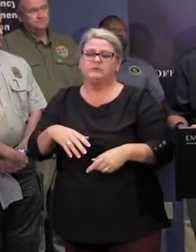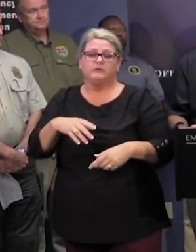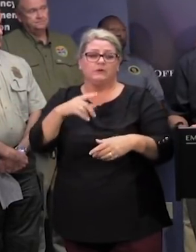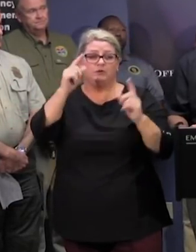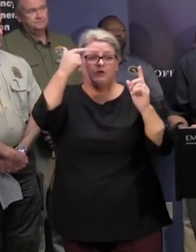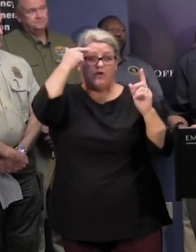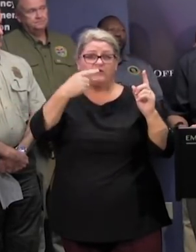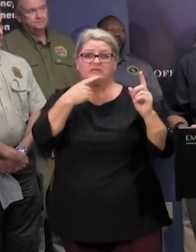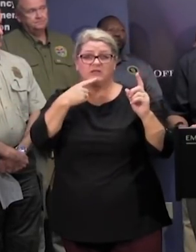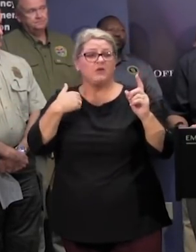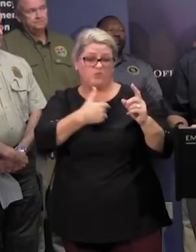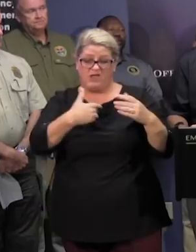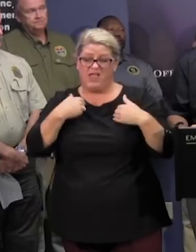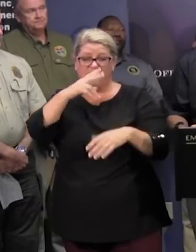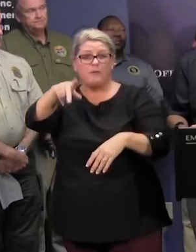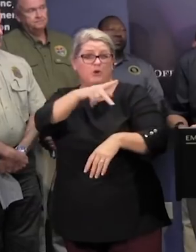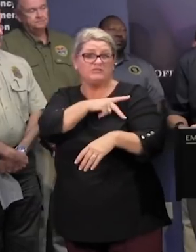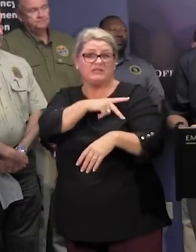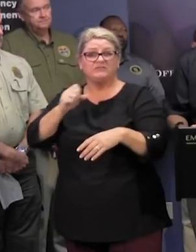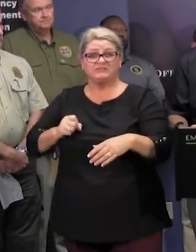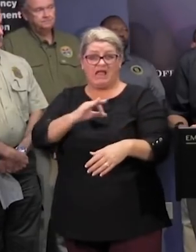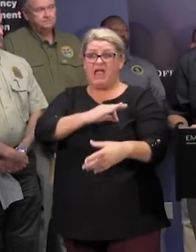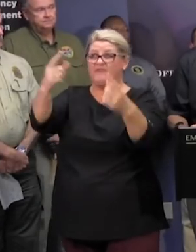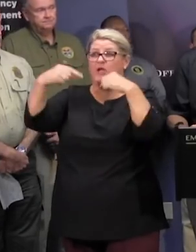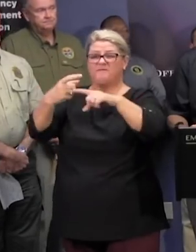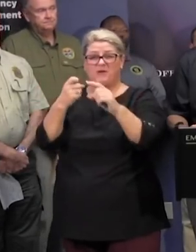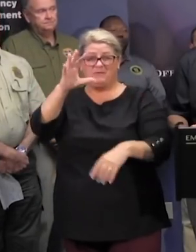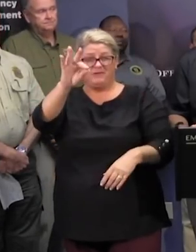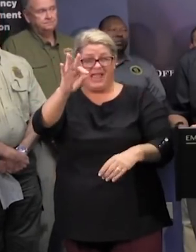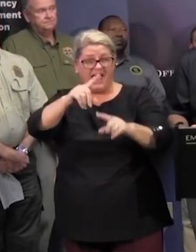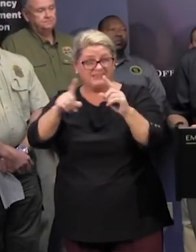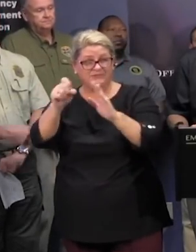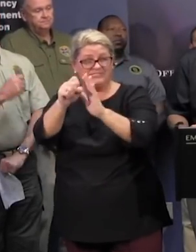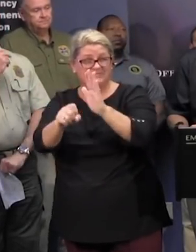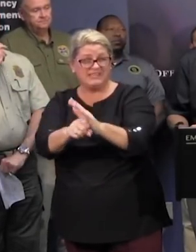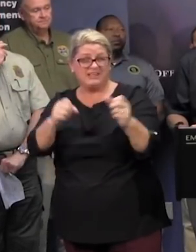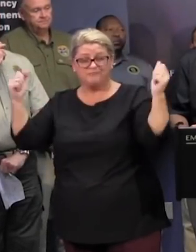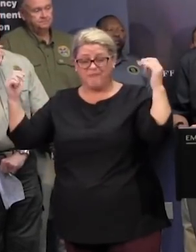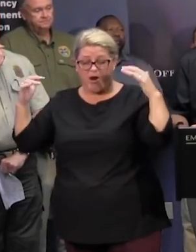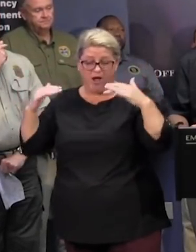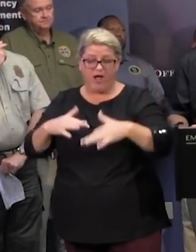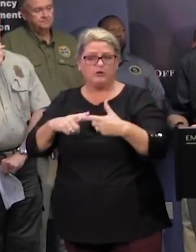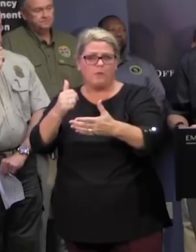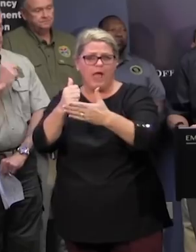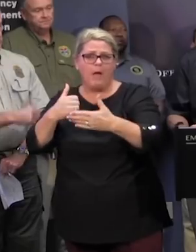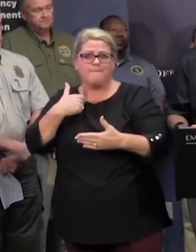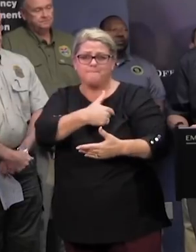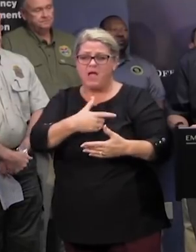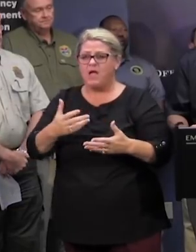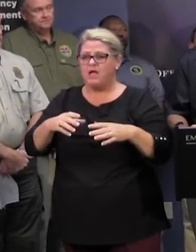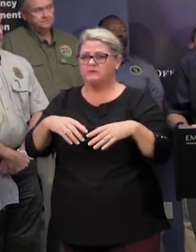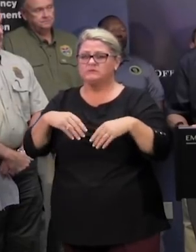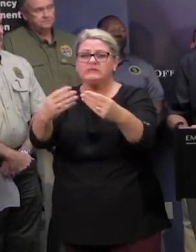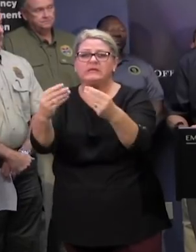mentioned we've got personnel from nine states uh that are assisting with the uh with the response uh and that's uh right now it's